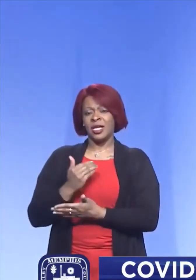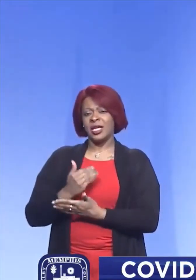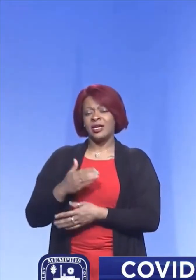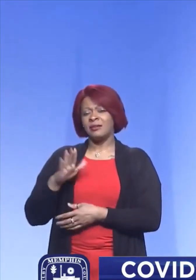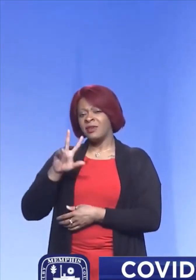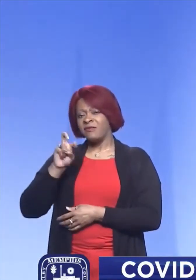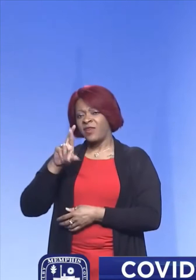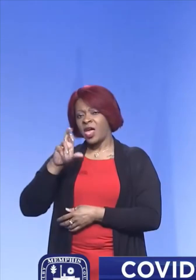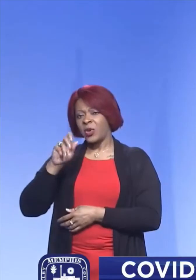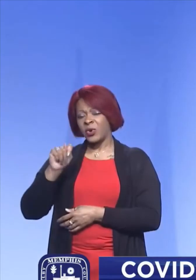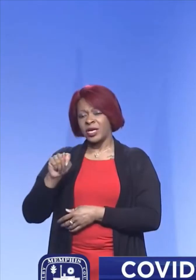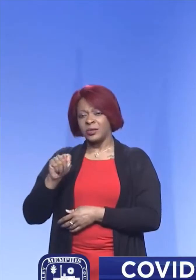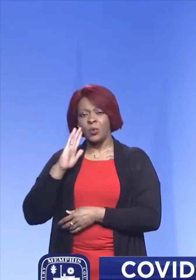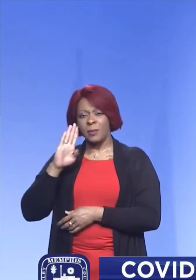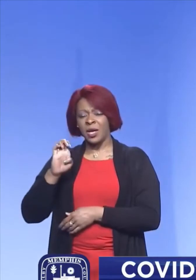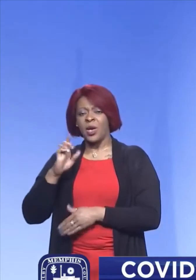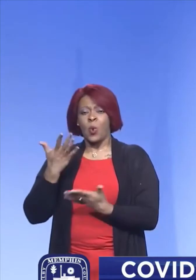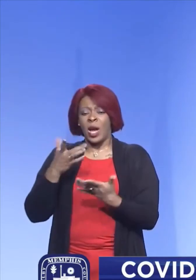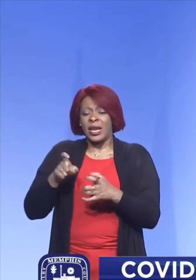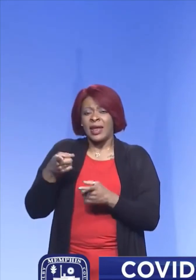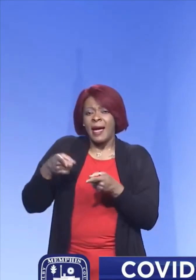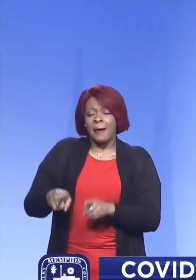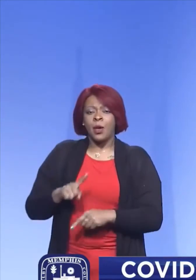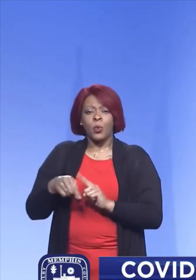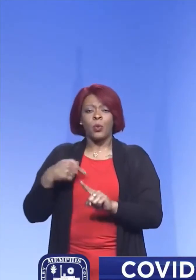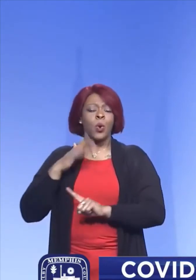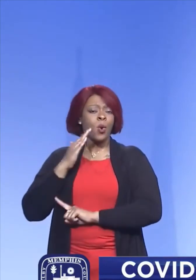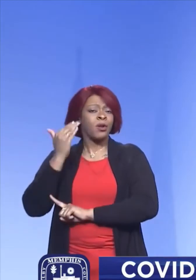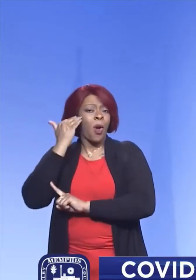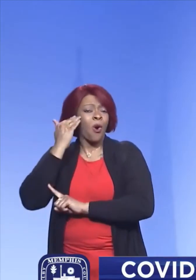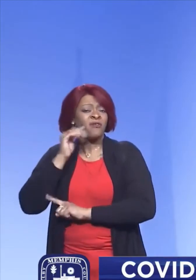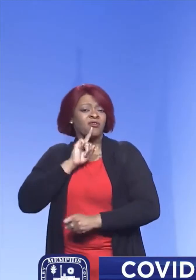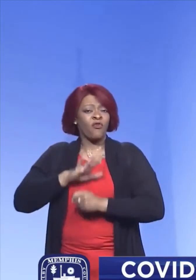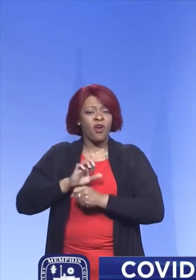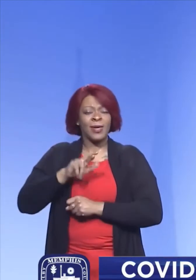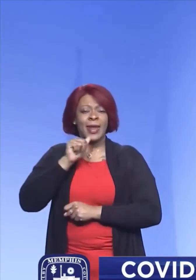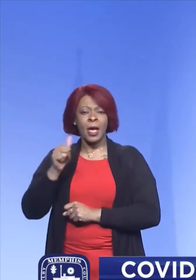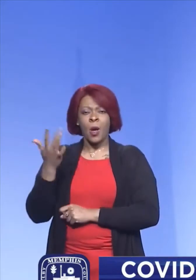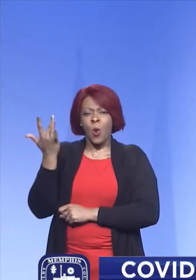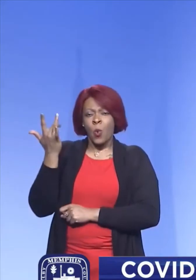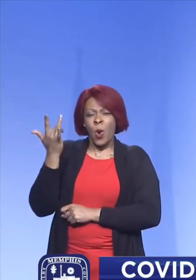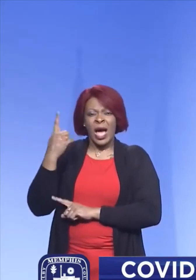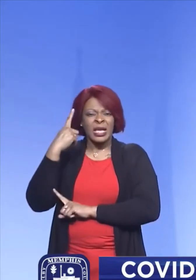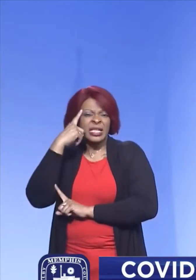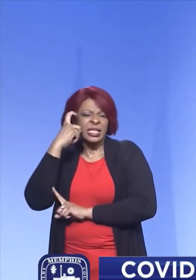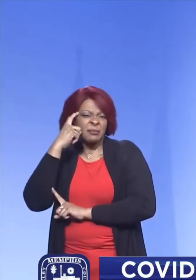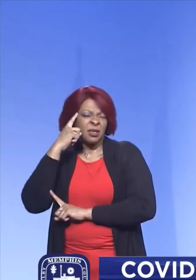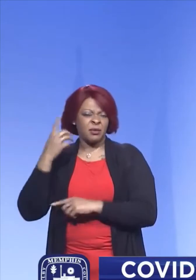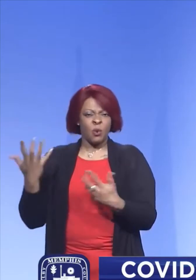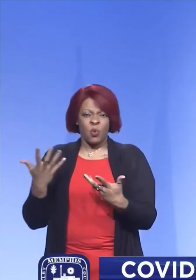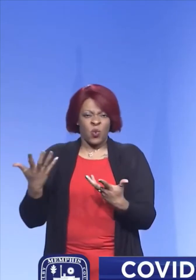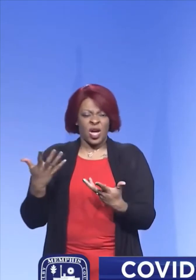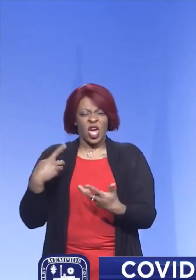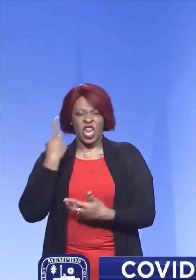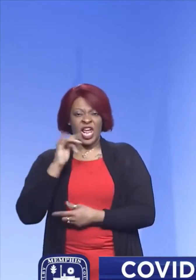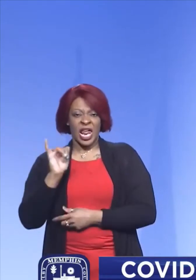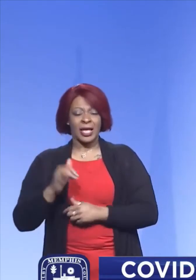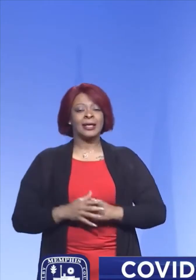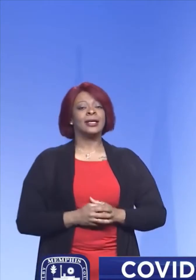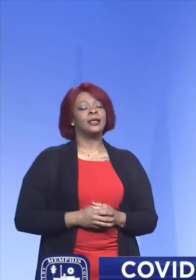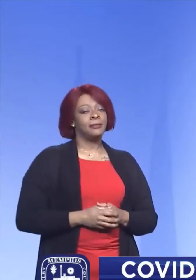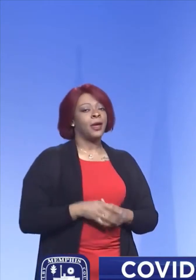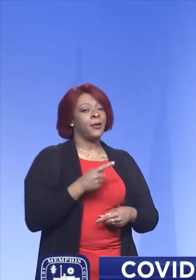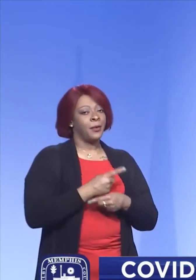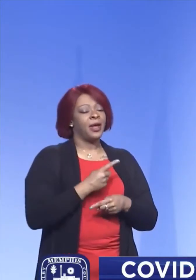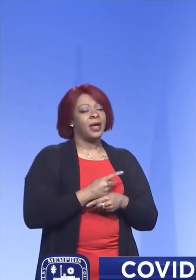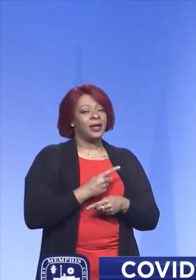happen and when do you think we will know? And how, why is it suspicious? What does it look like? Right. So